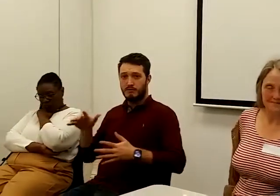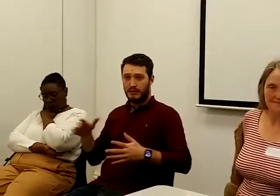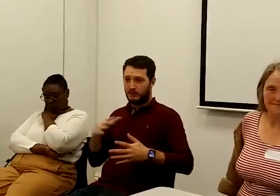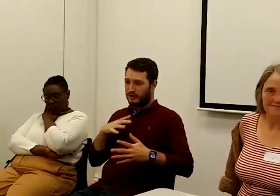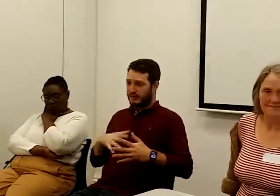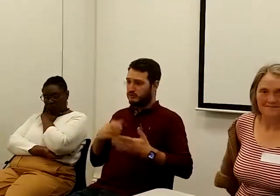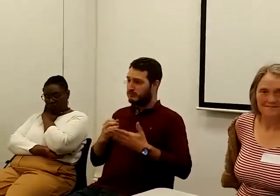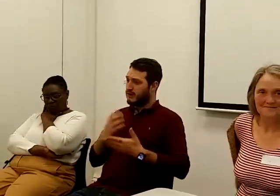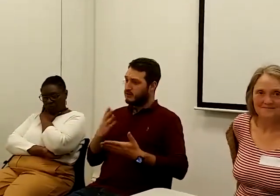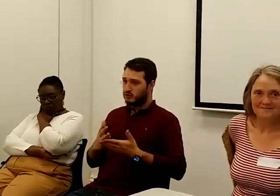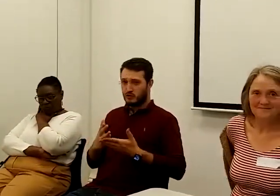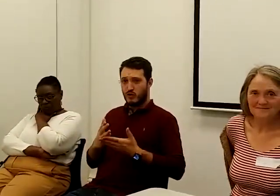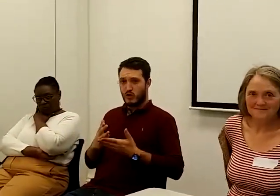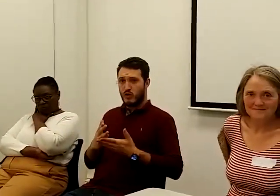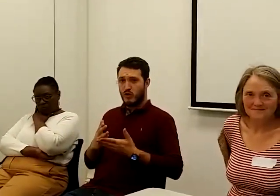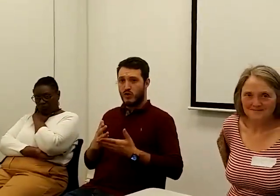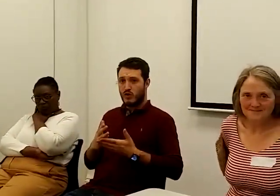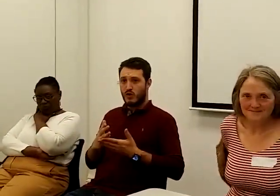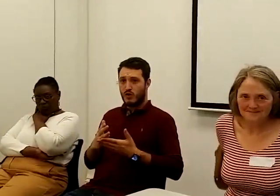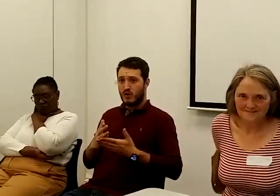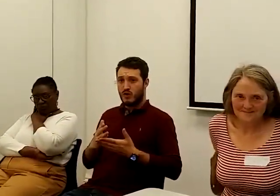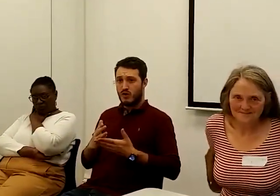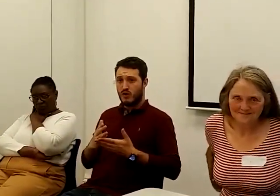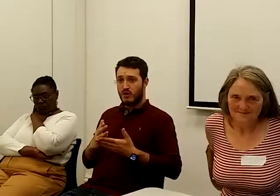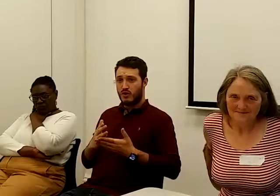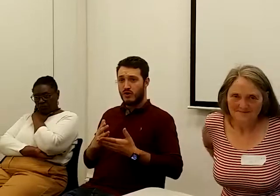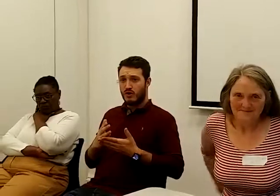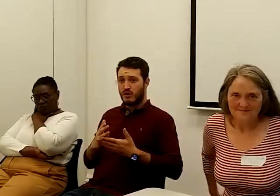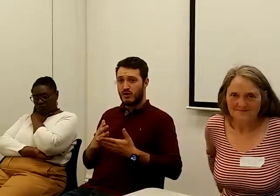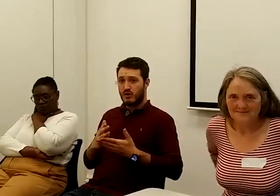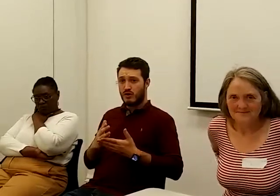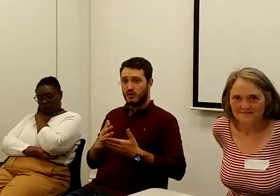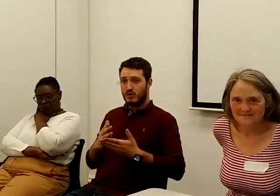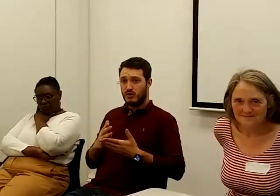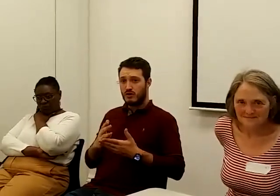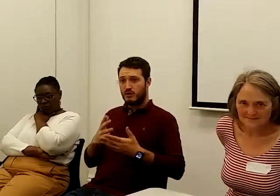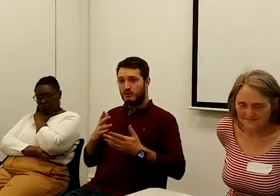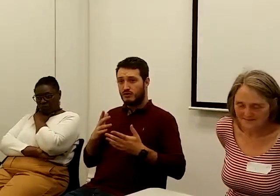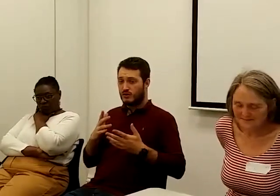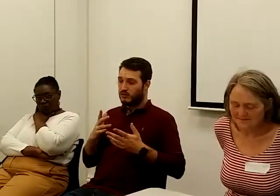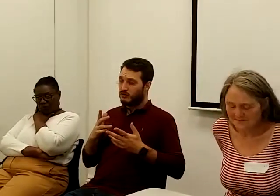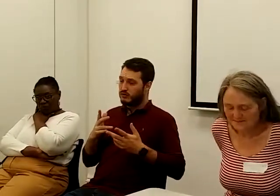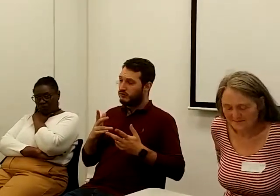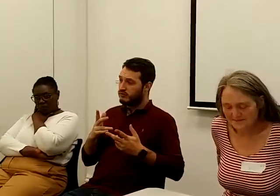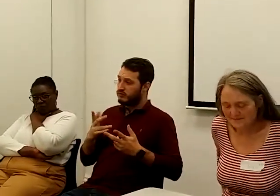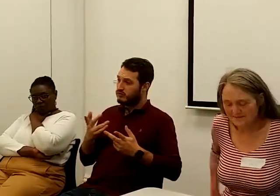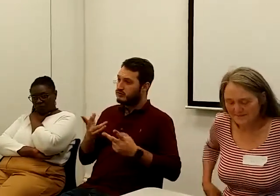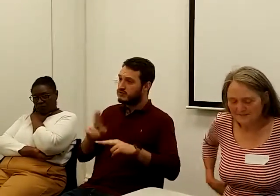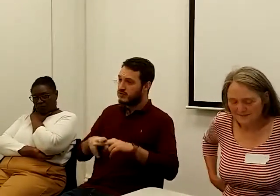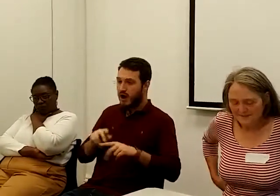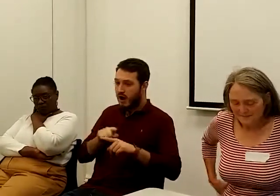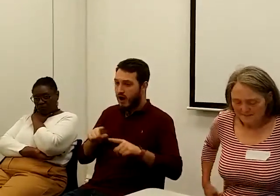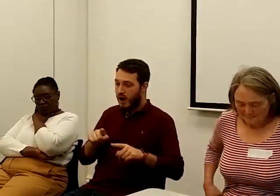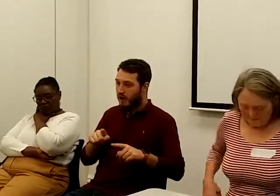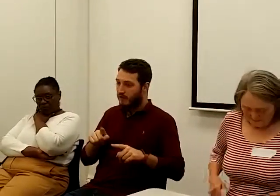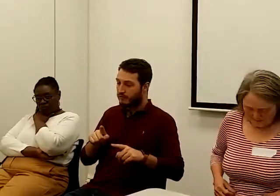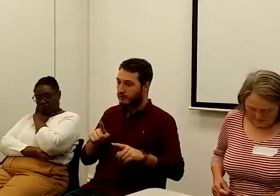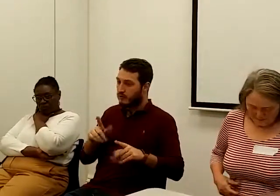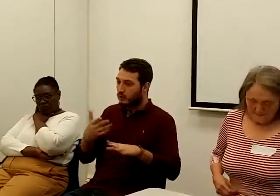sure that the staff can't get to work, assessment centres don't function, and the other thing is that perhaps there are a lot of